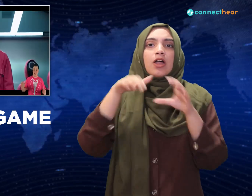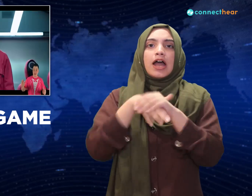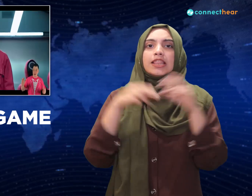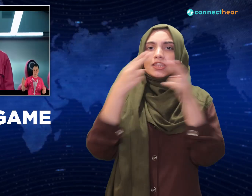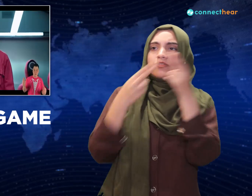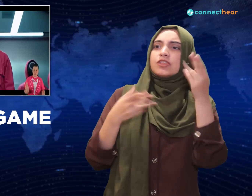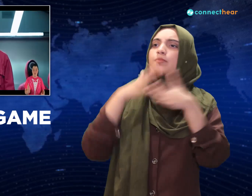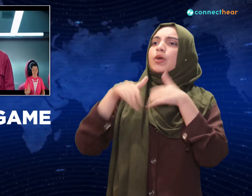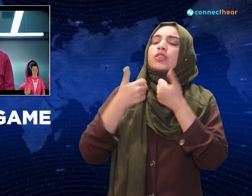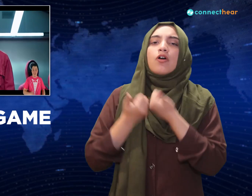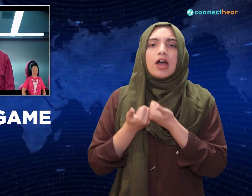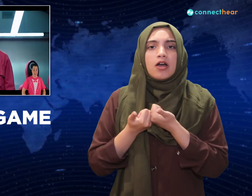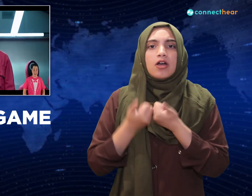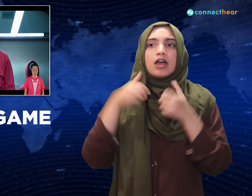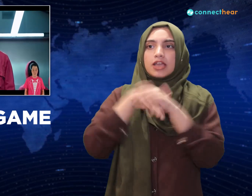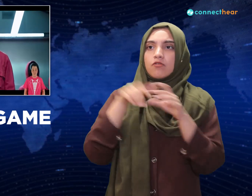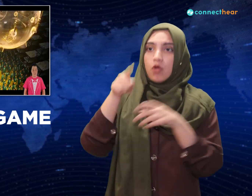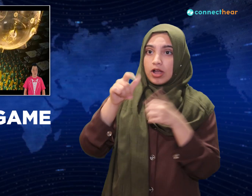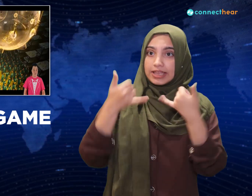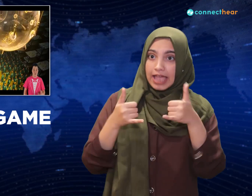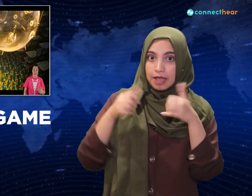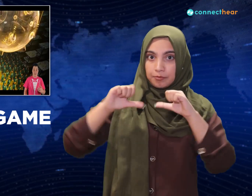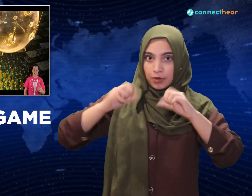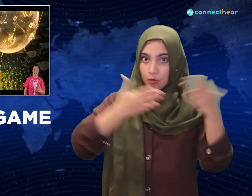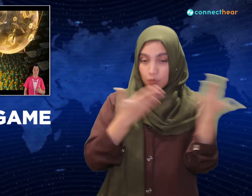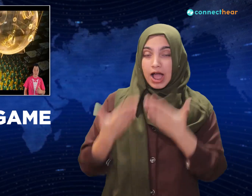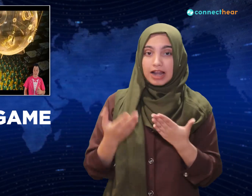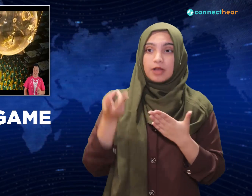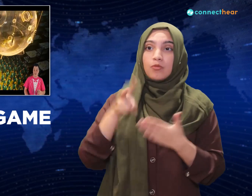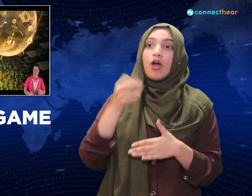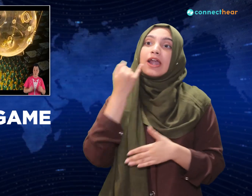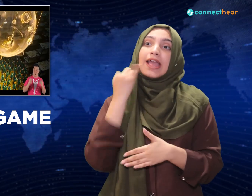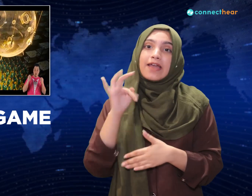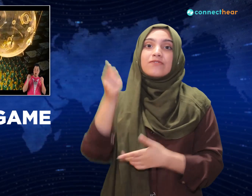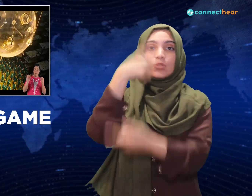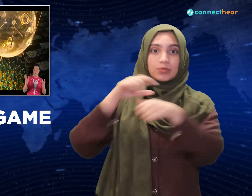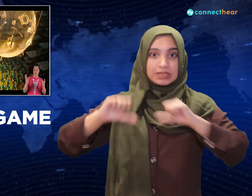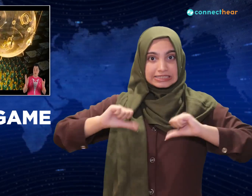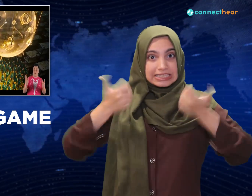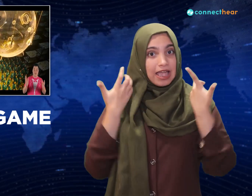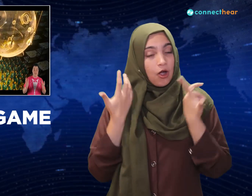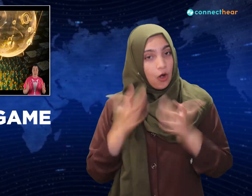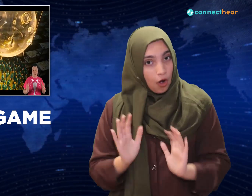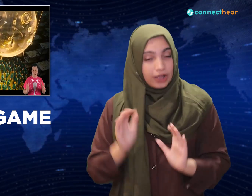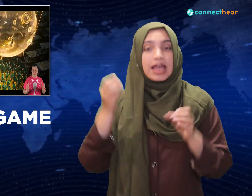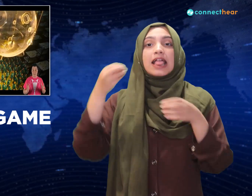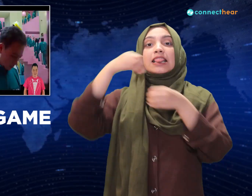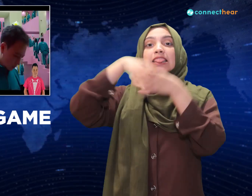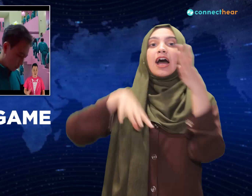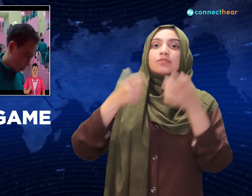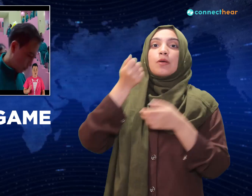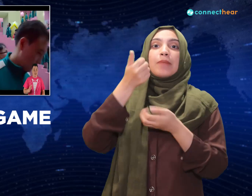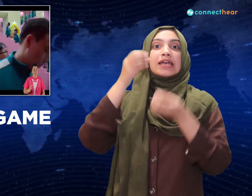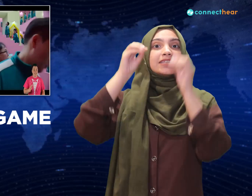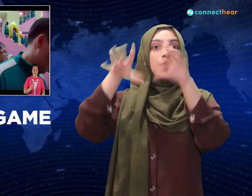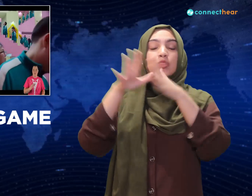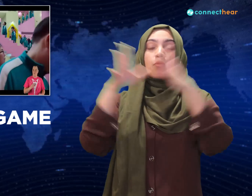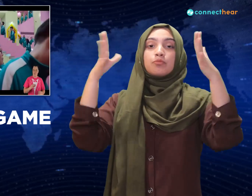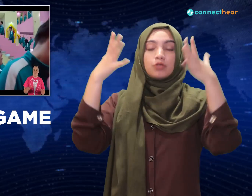hey welcome to the games, if you make it to the end you win a buttload of cash. And right away it's time for the